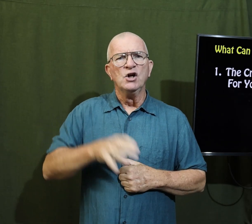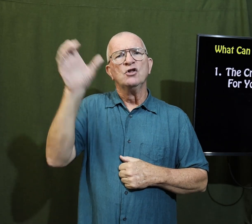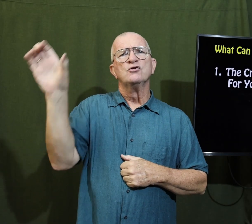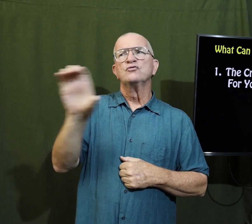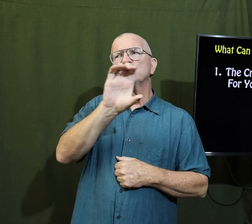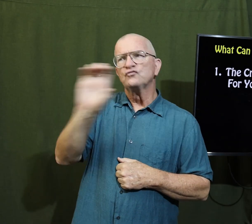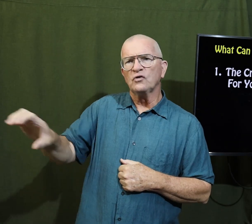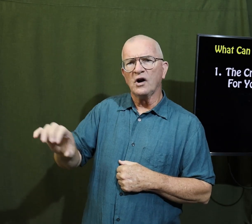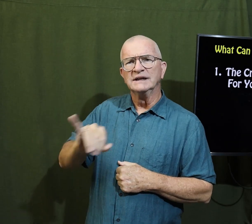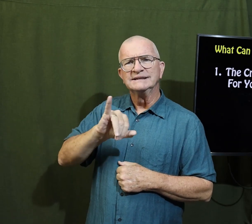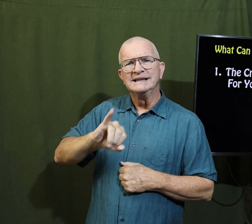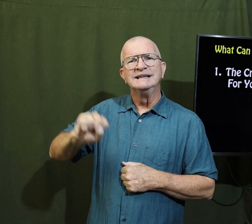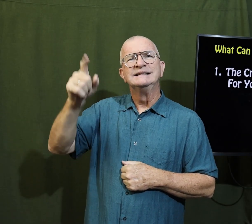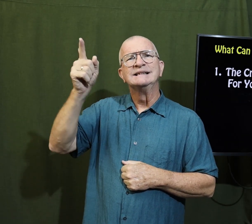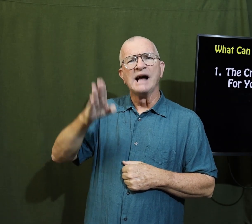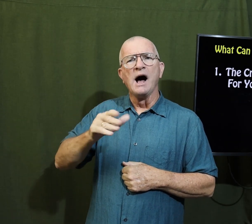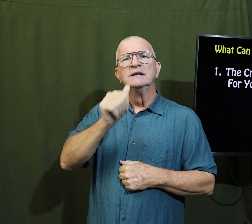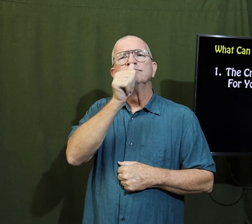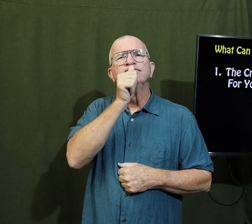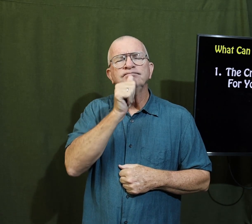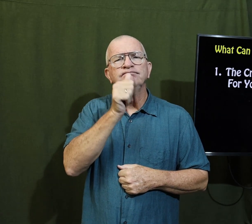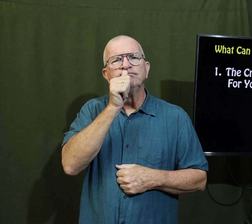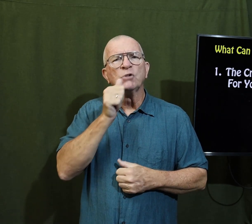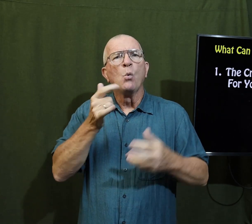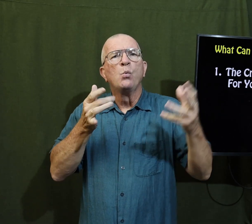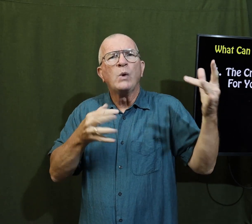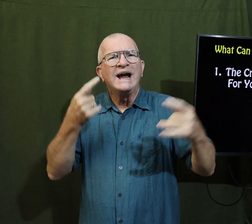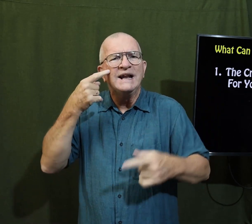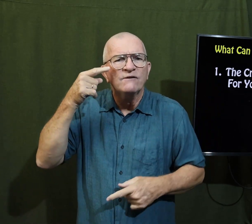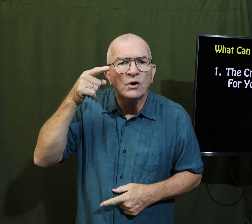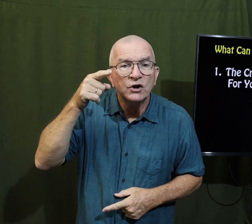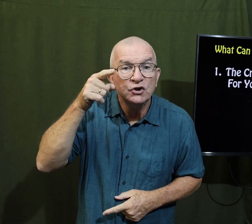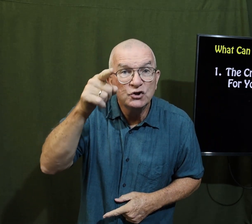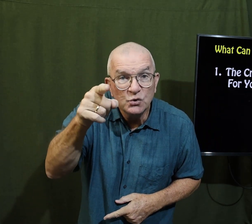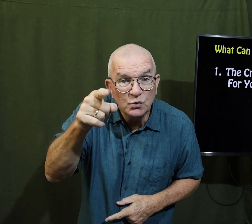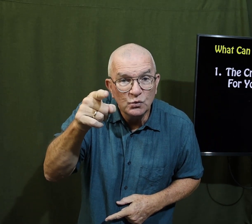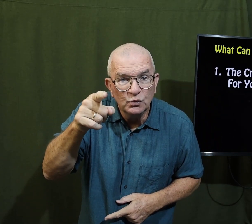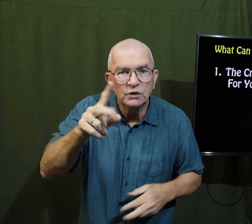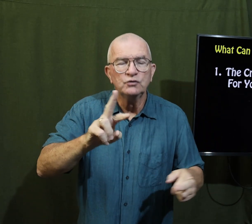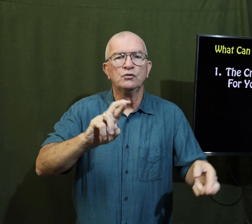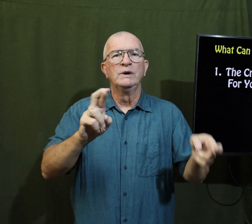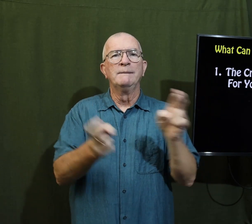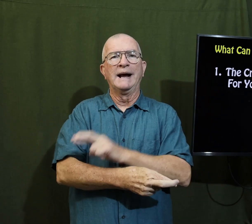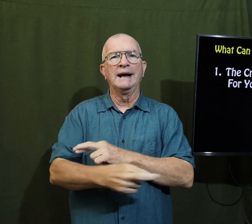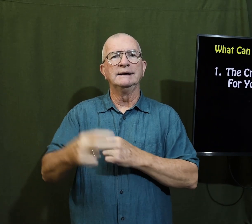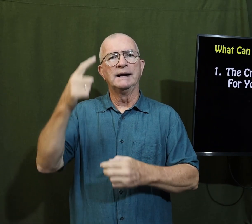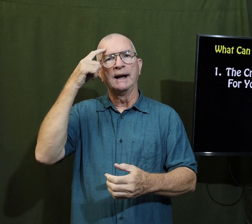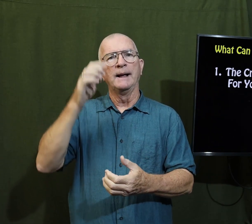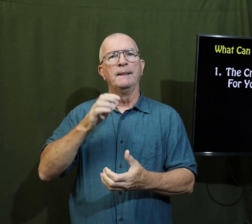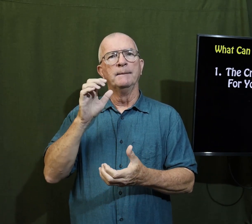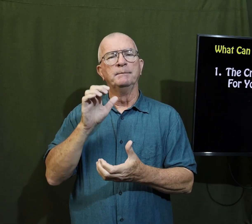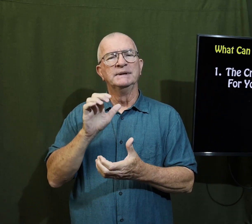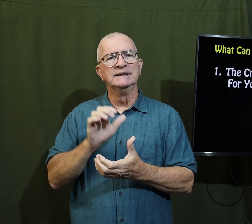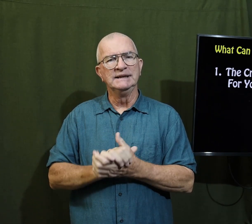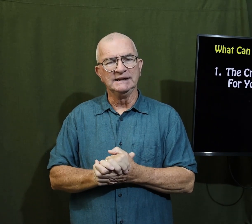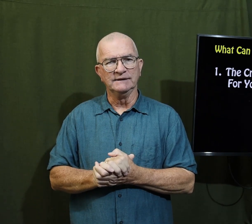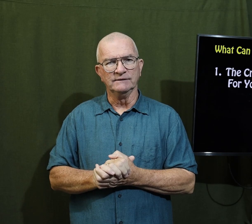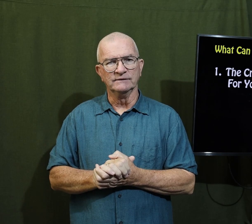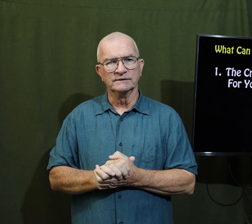one the cross is God's patient waiting for you to repent and believe